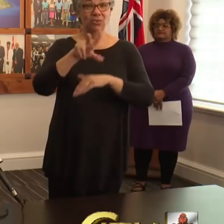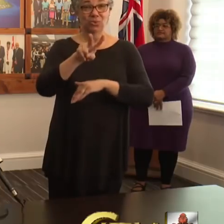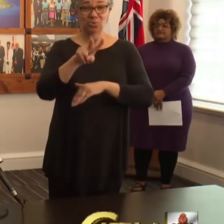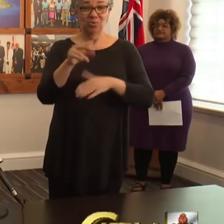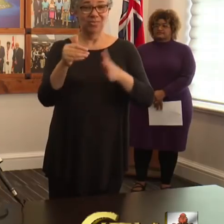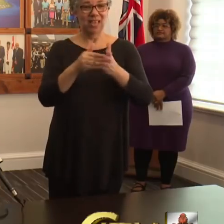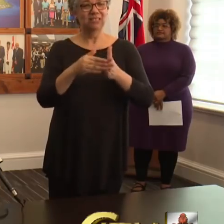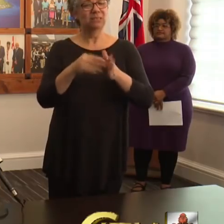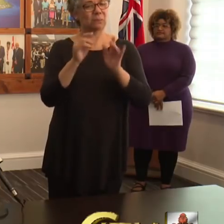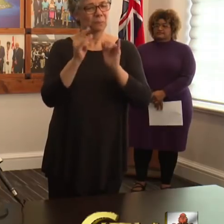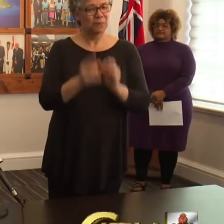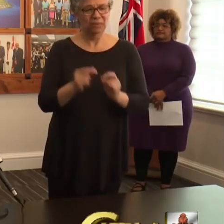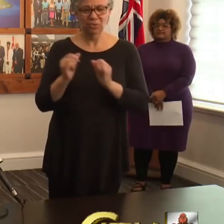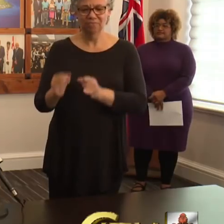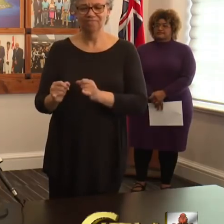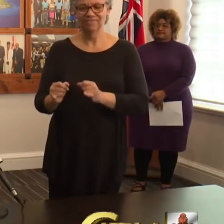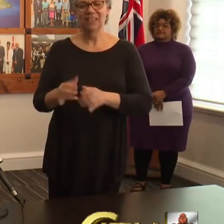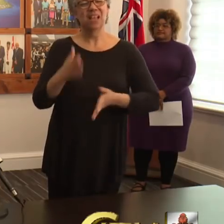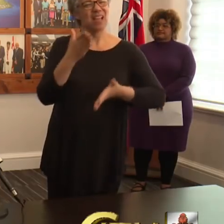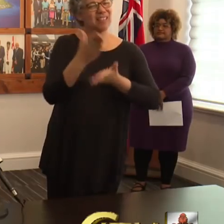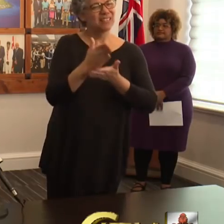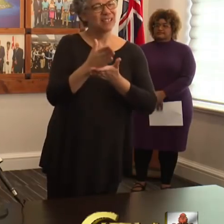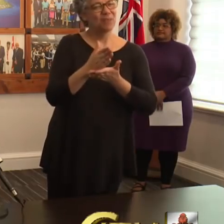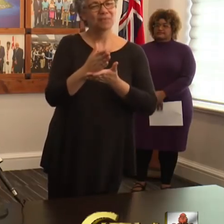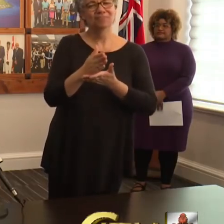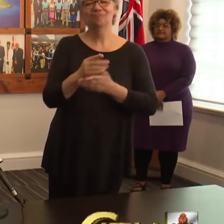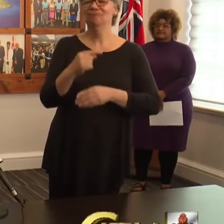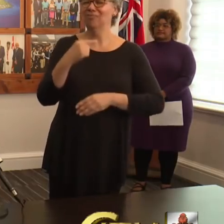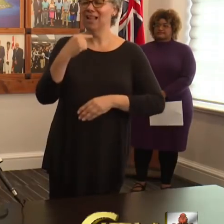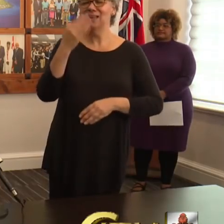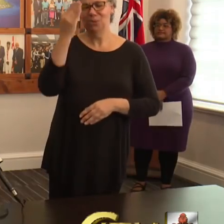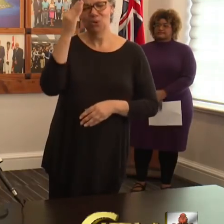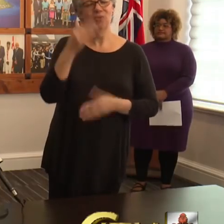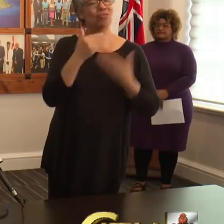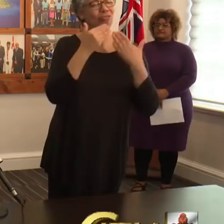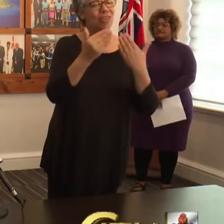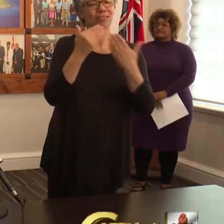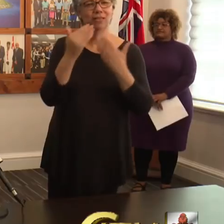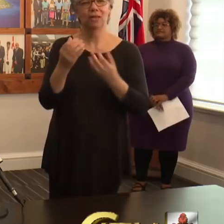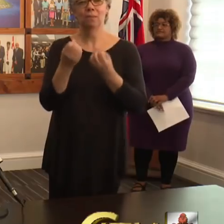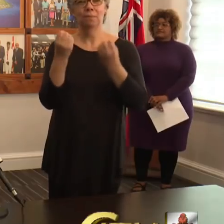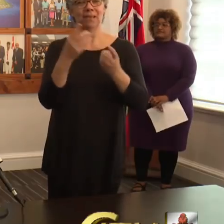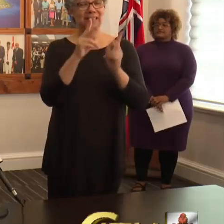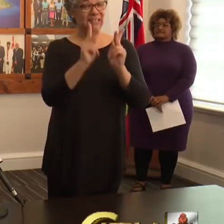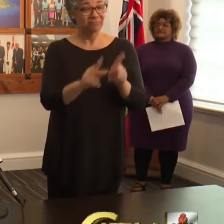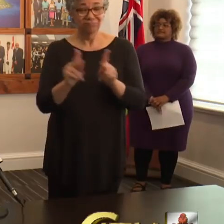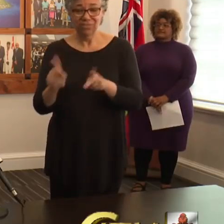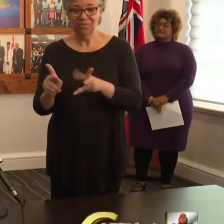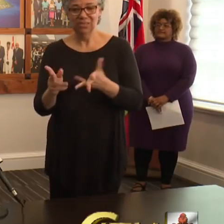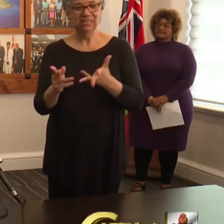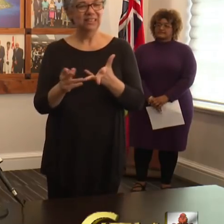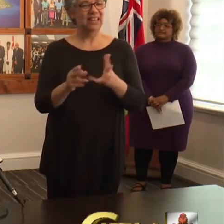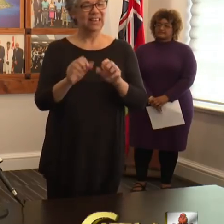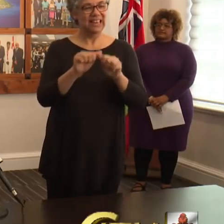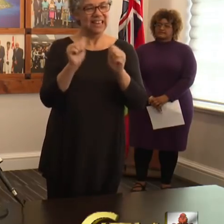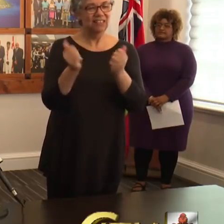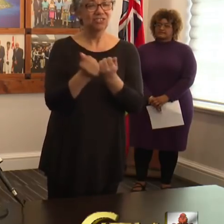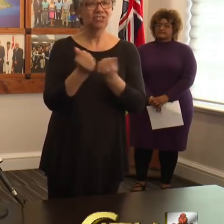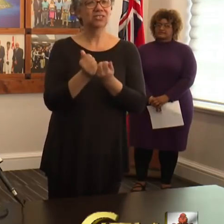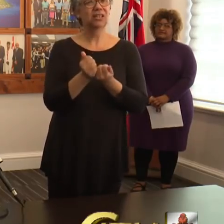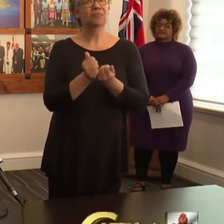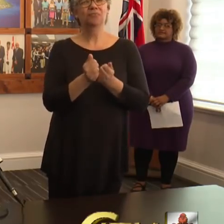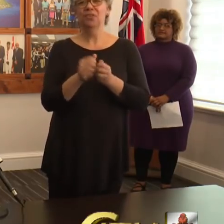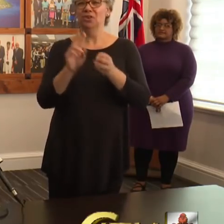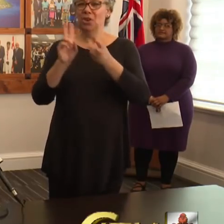want to pause for a moment, and notwithstanding that the Premier has thanked a number of individuals and agencies and community partners, but I also want to